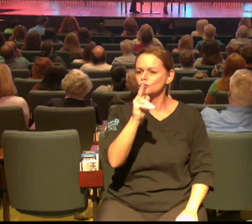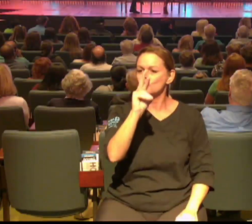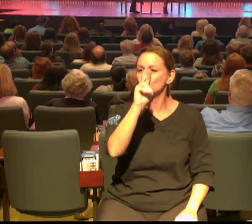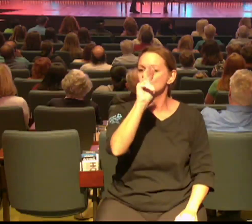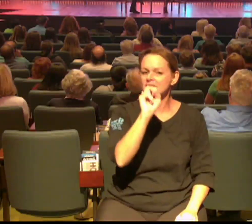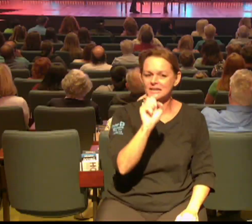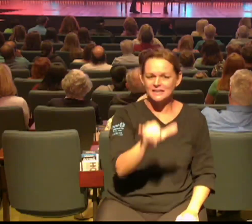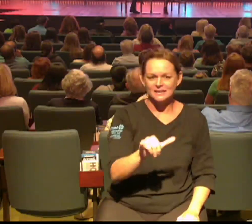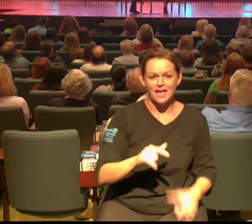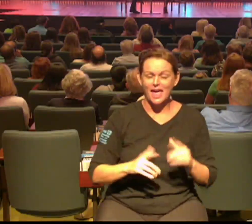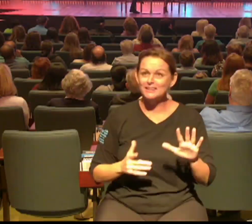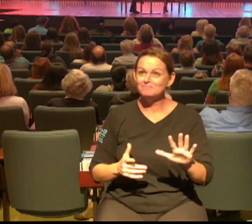should have not prayed